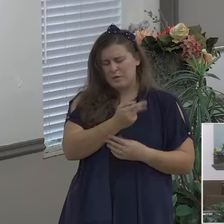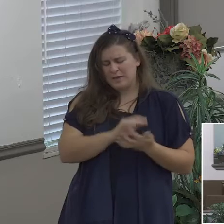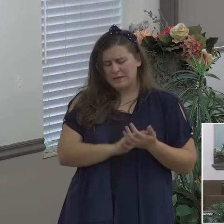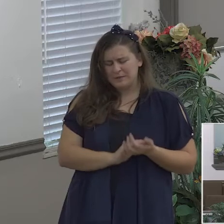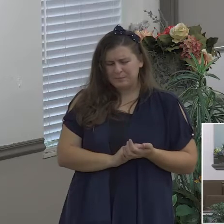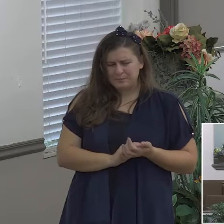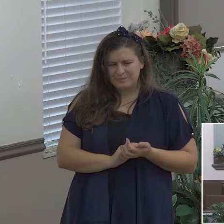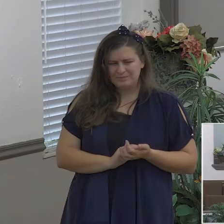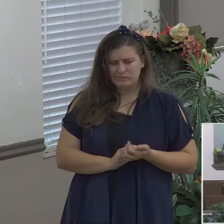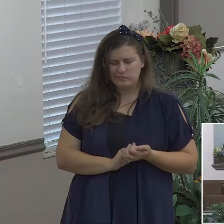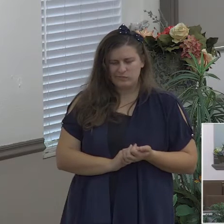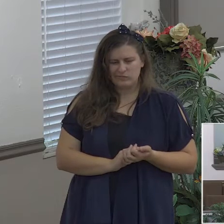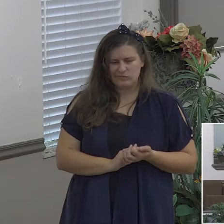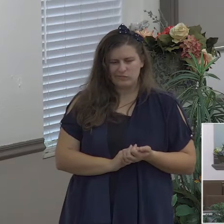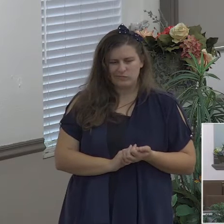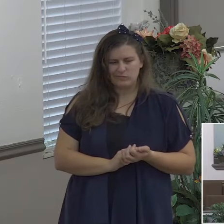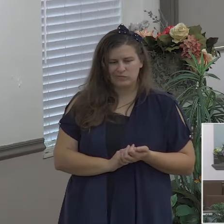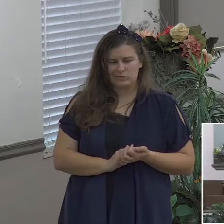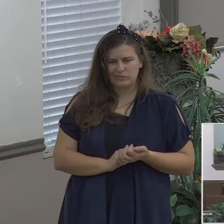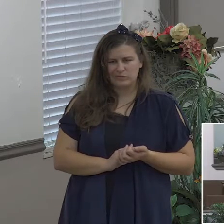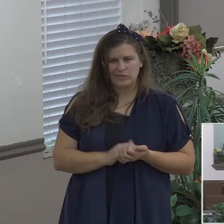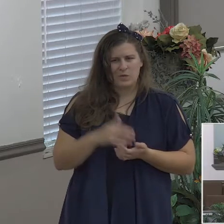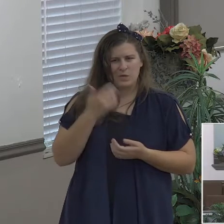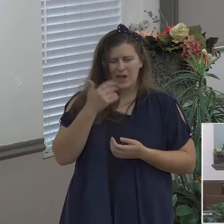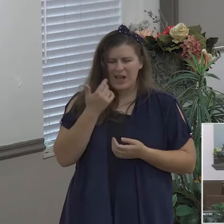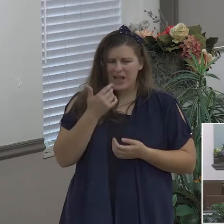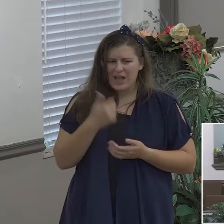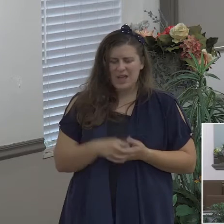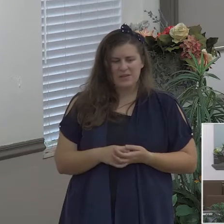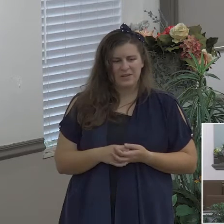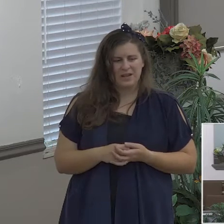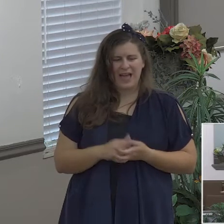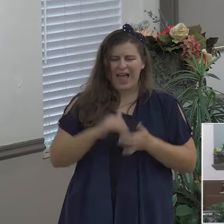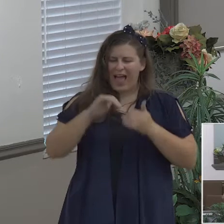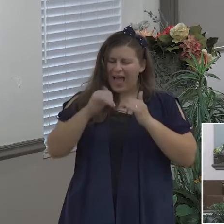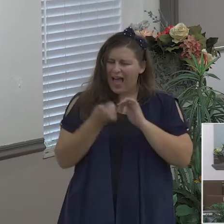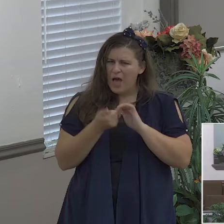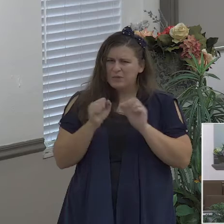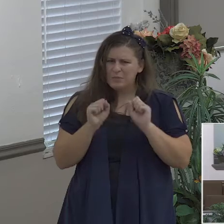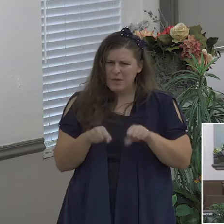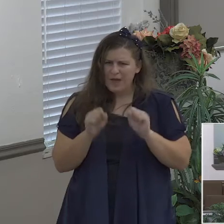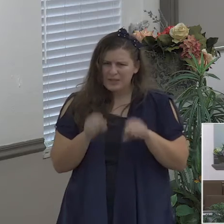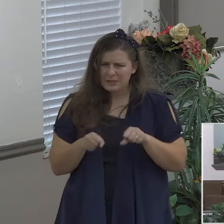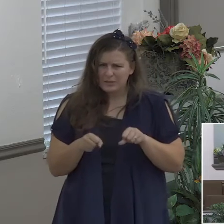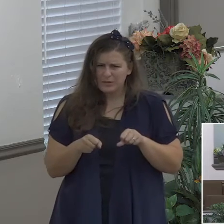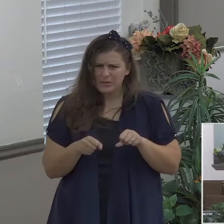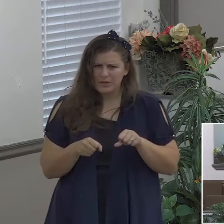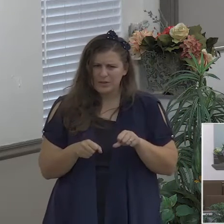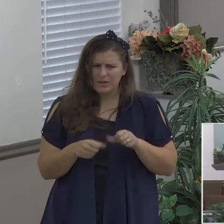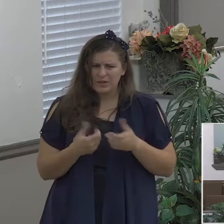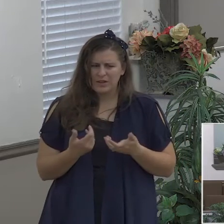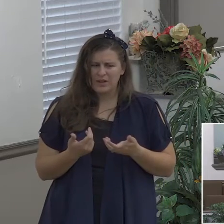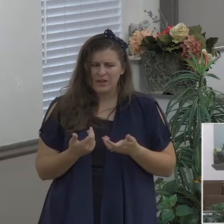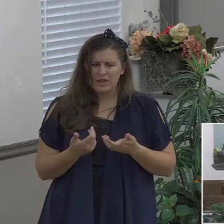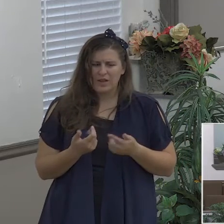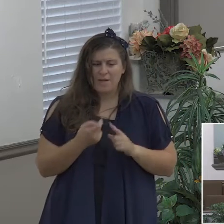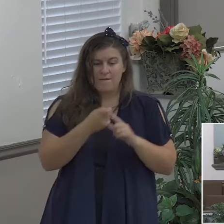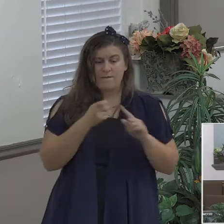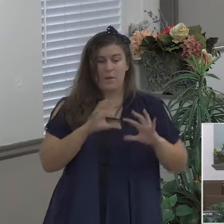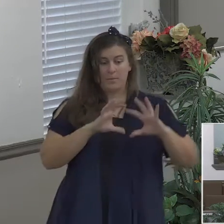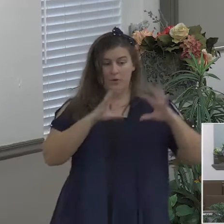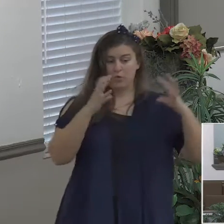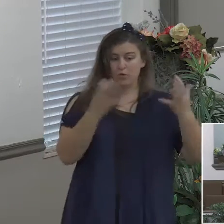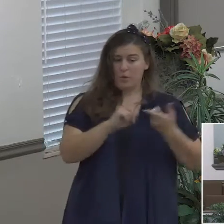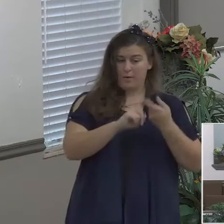how is it that out of this group that I was in and this world that I was